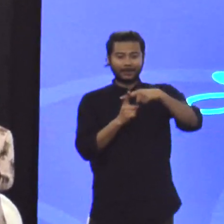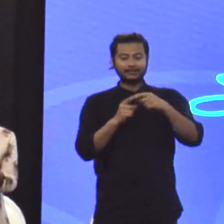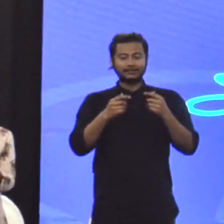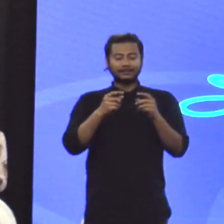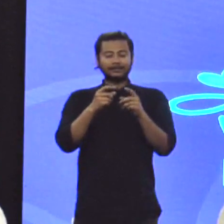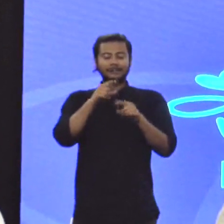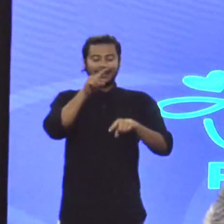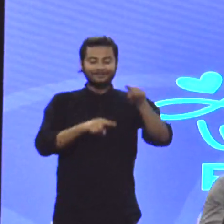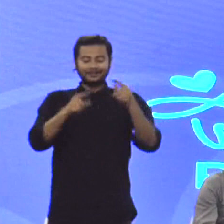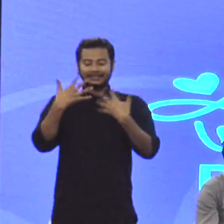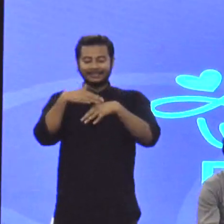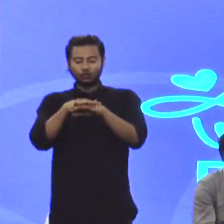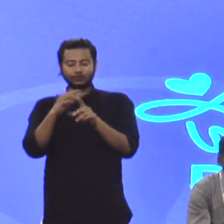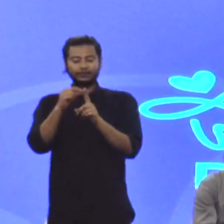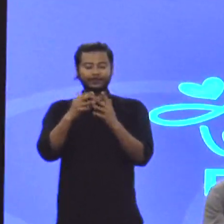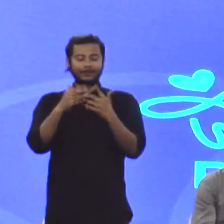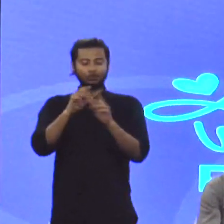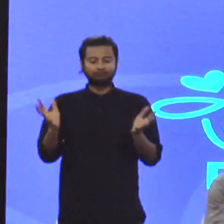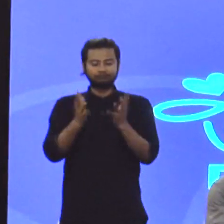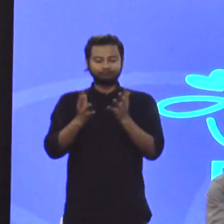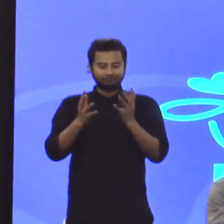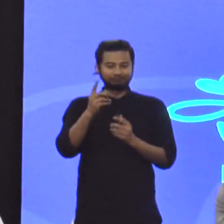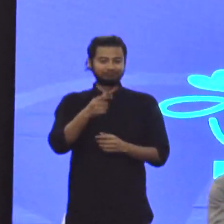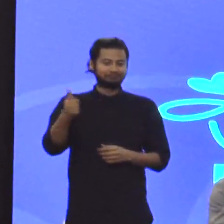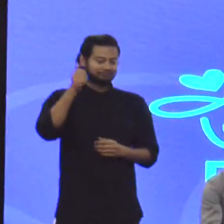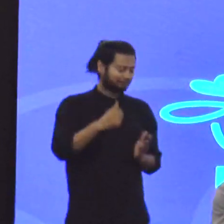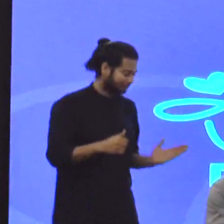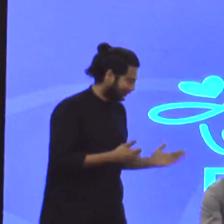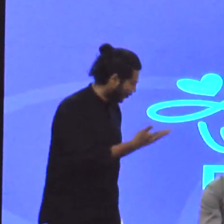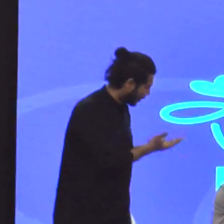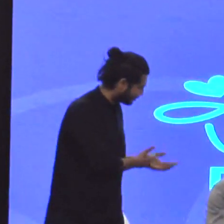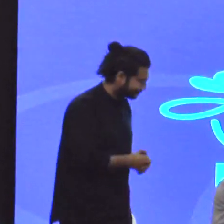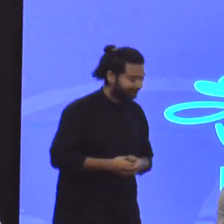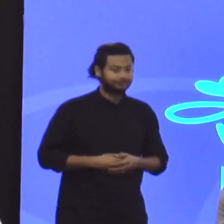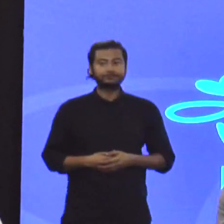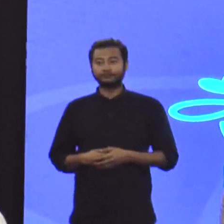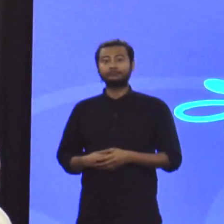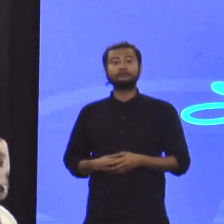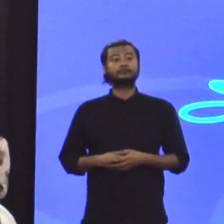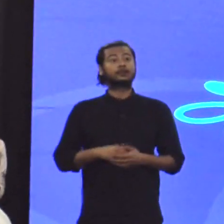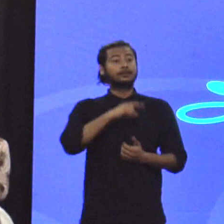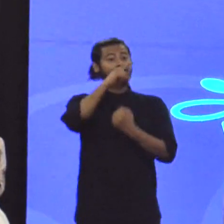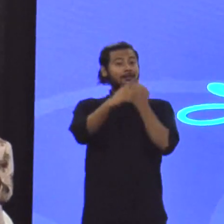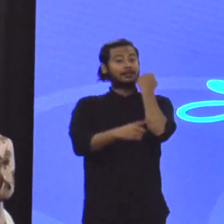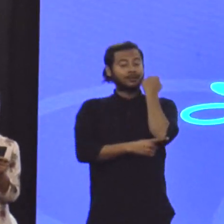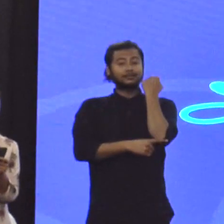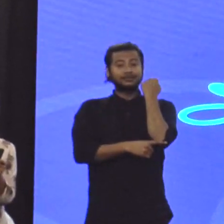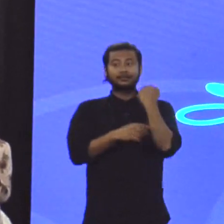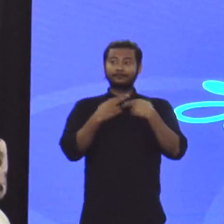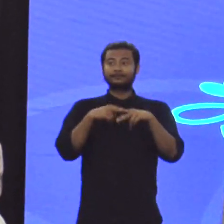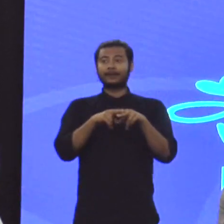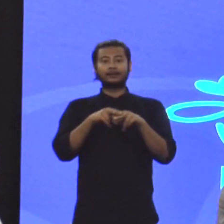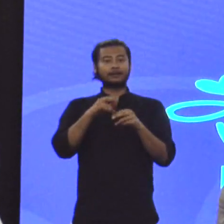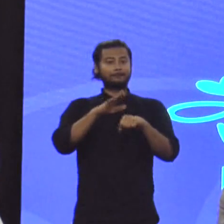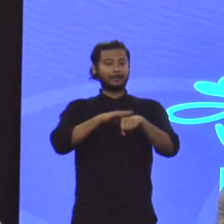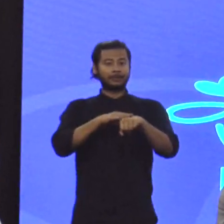the DNI and VWP initiative. Welcome, Shriva. And our final panel member of today is Stephen McRinnes